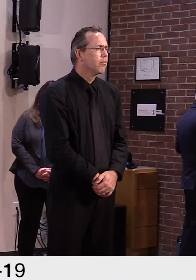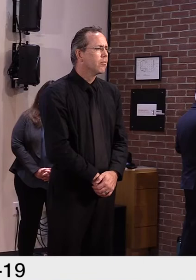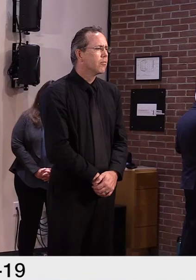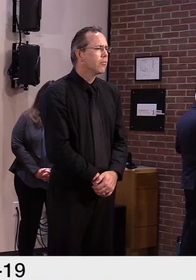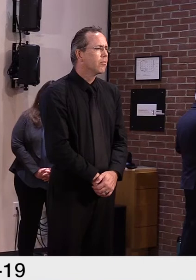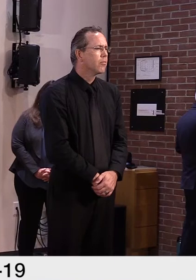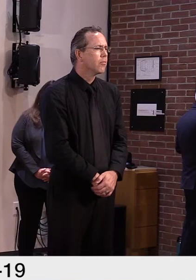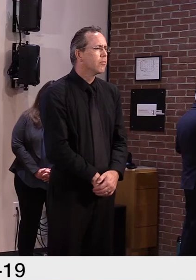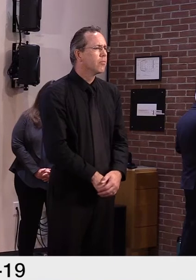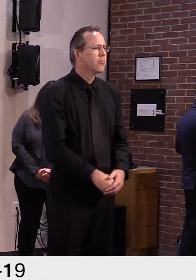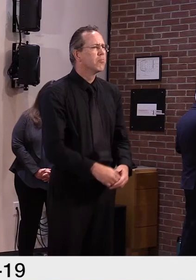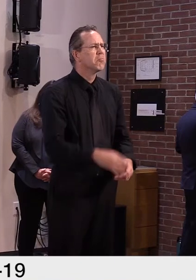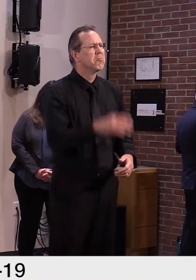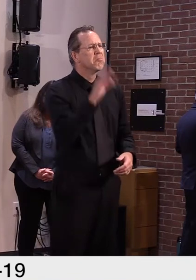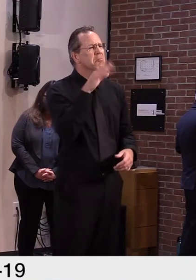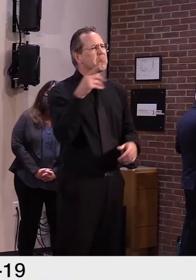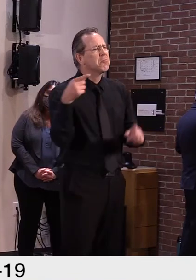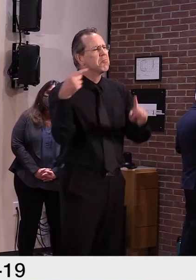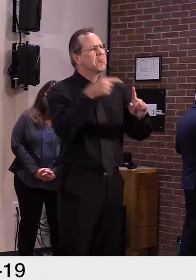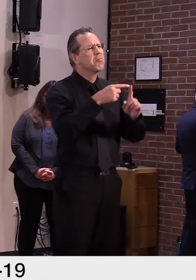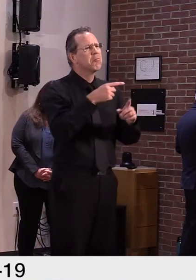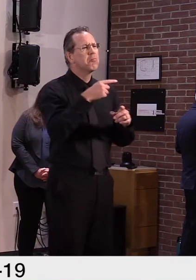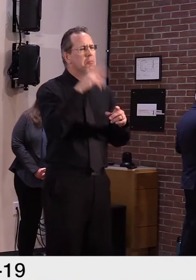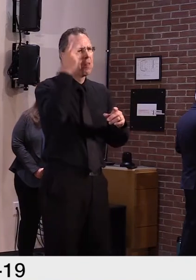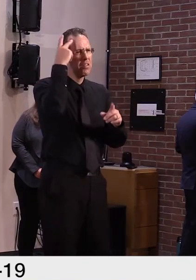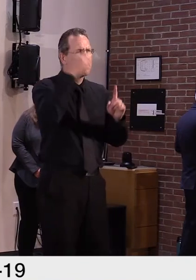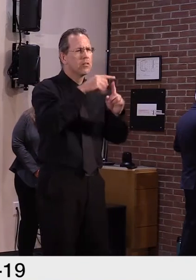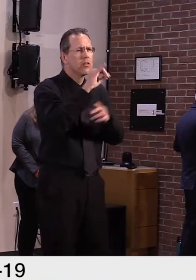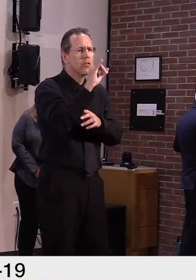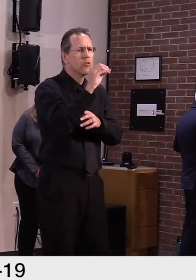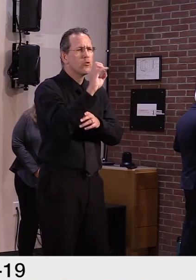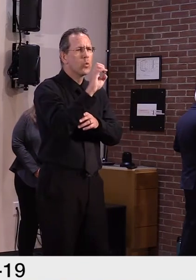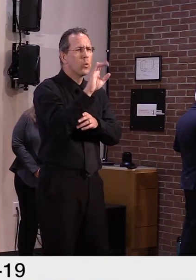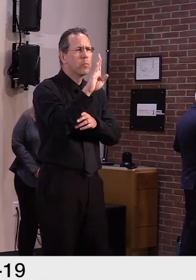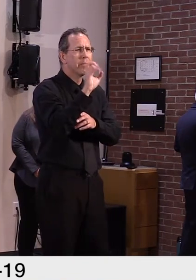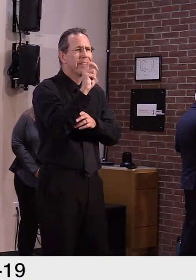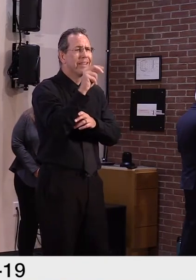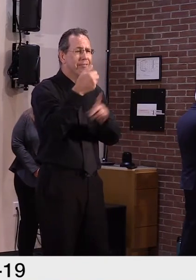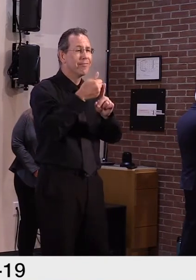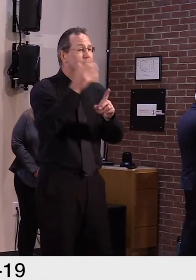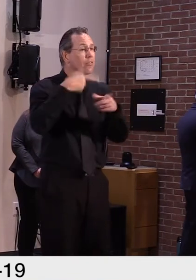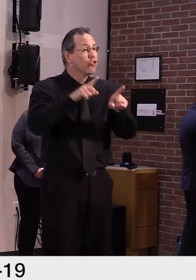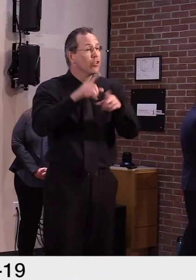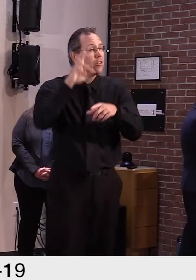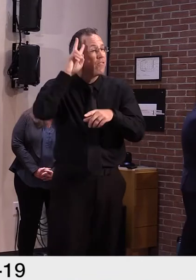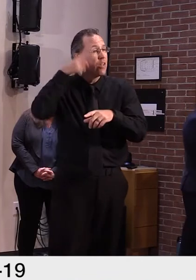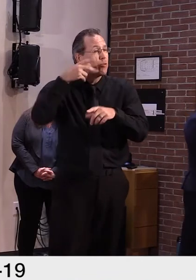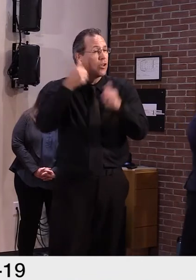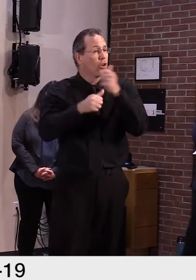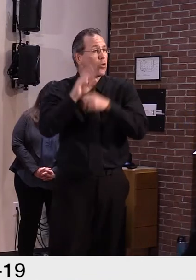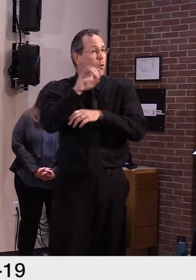Yeah, and I'm assuming you're talking about the U.S. Senate, not the Vermont Senate, although they could have as well.